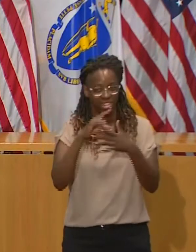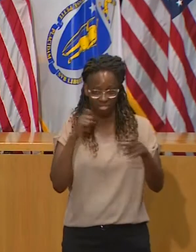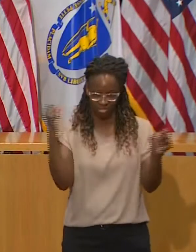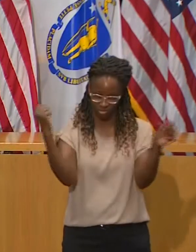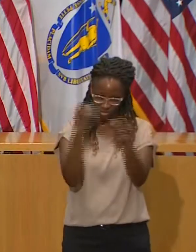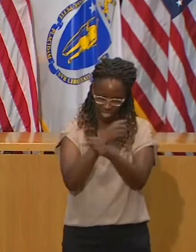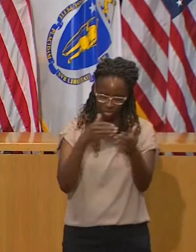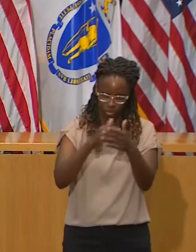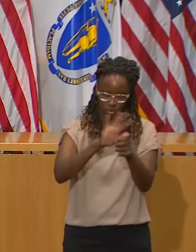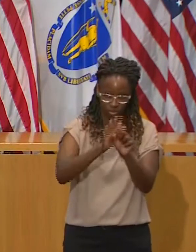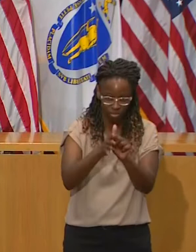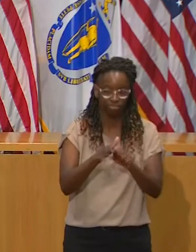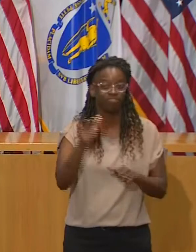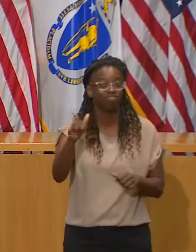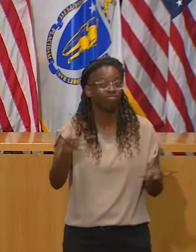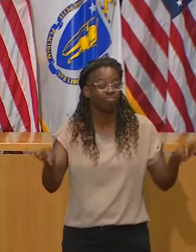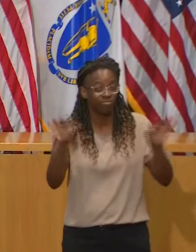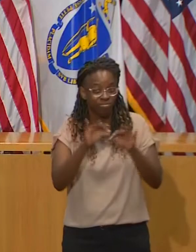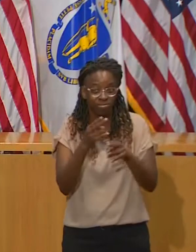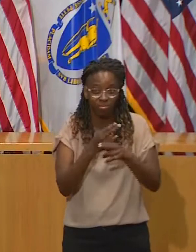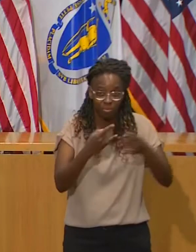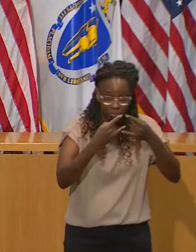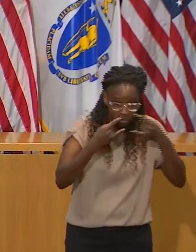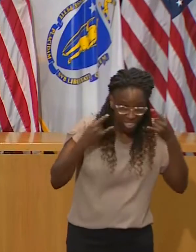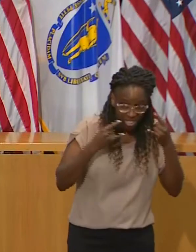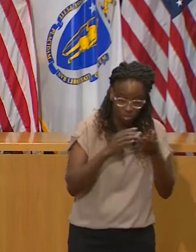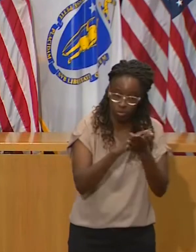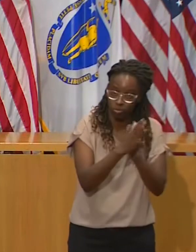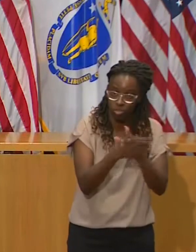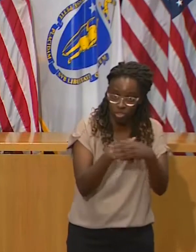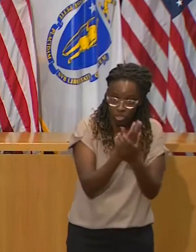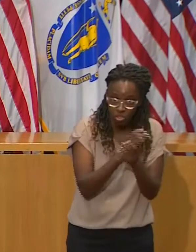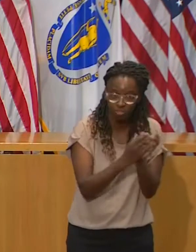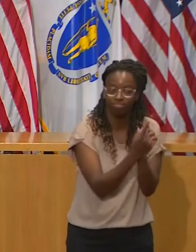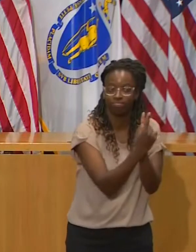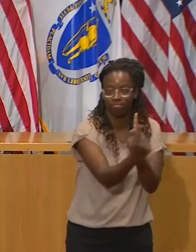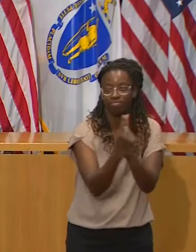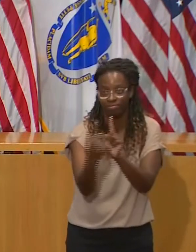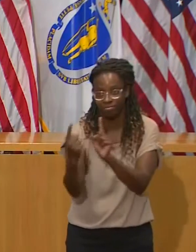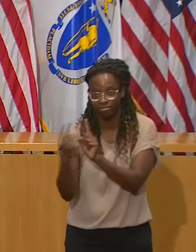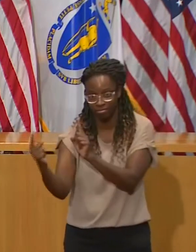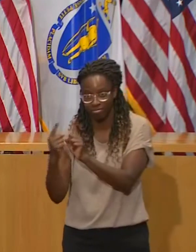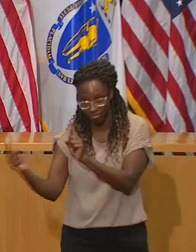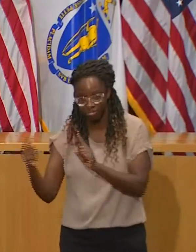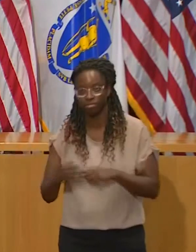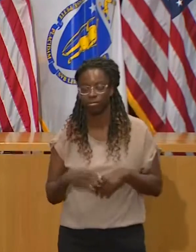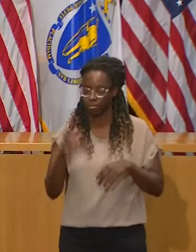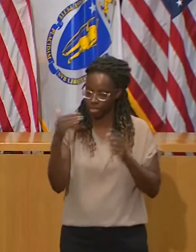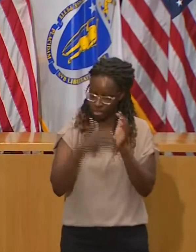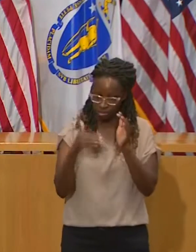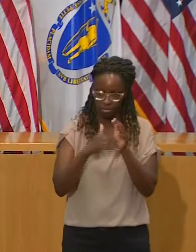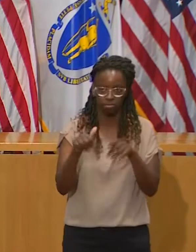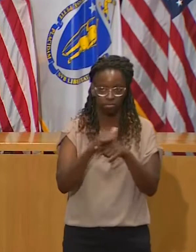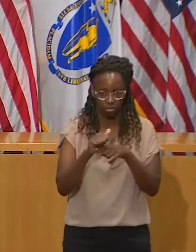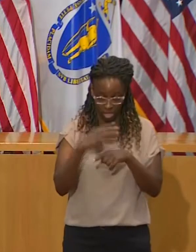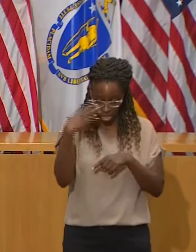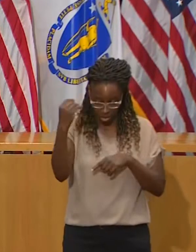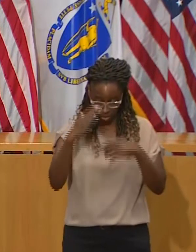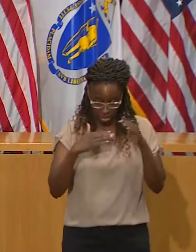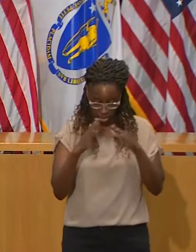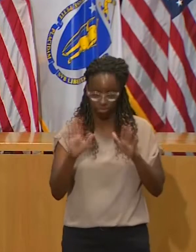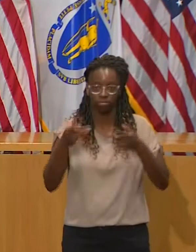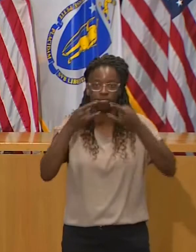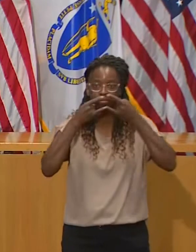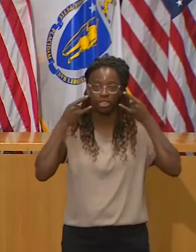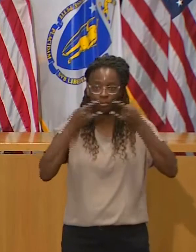Wherever you are, wherever you're with, you should wear a face covering, social distance, practice good hygiene,